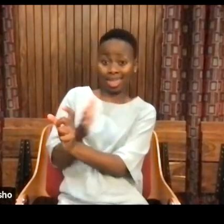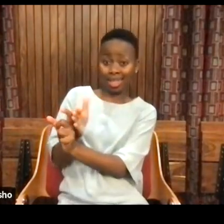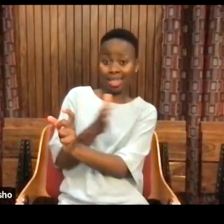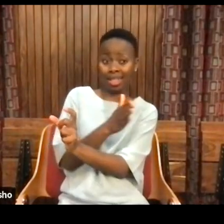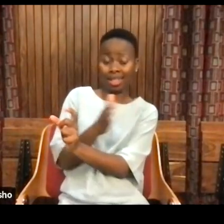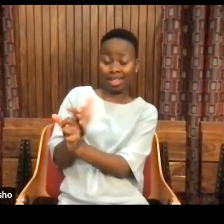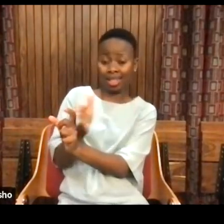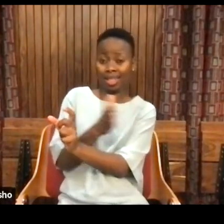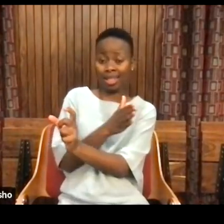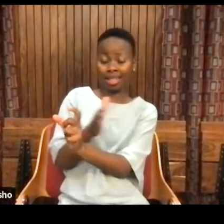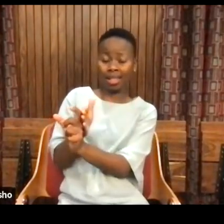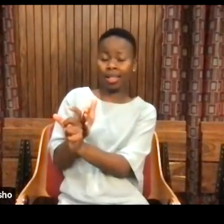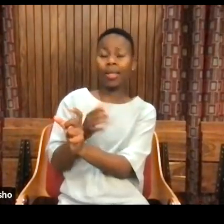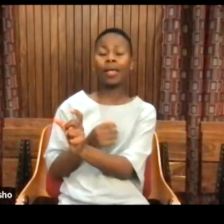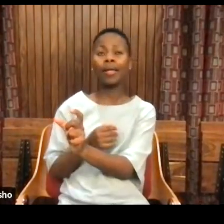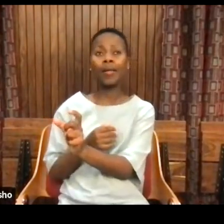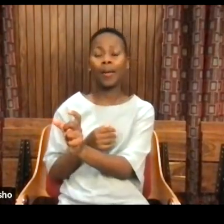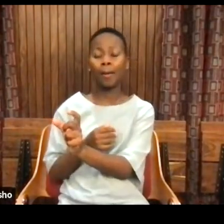is,